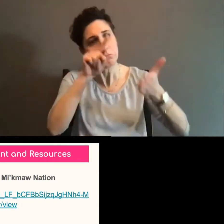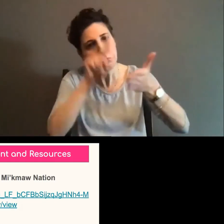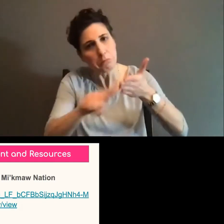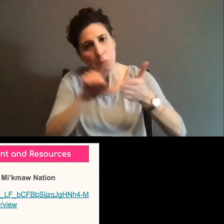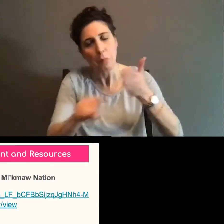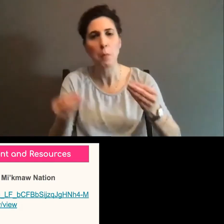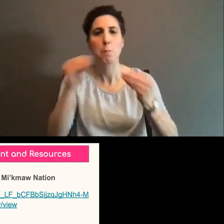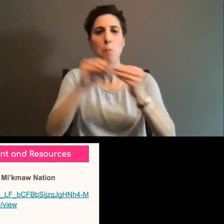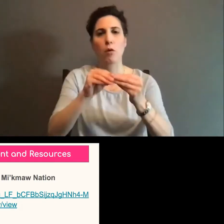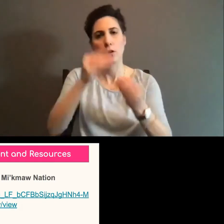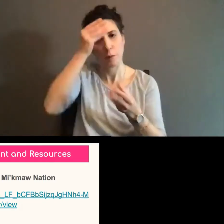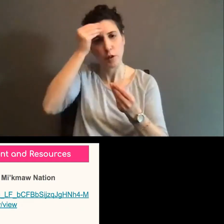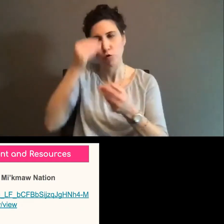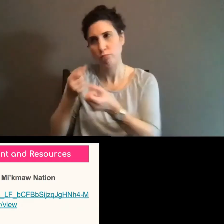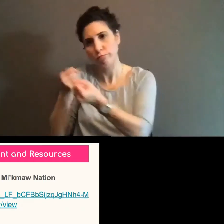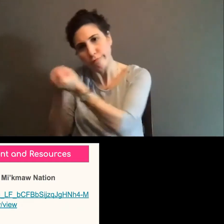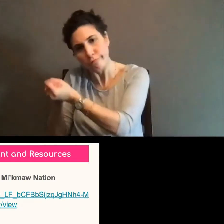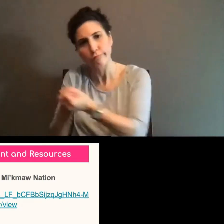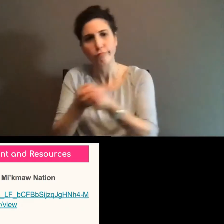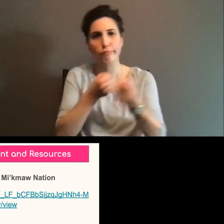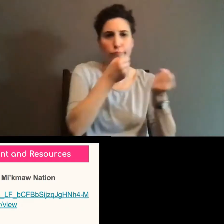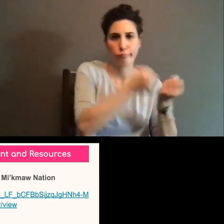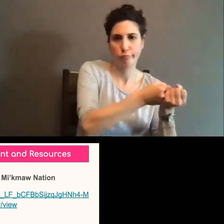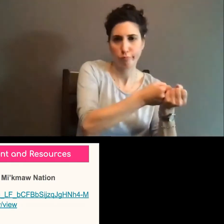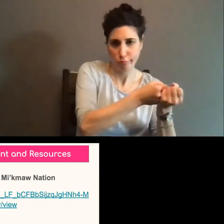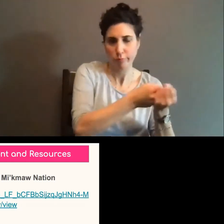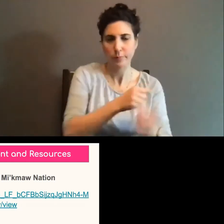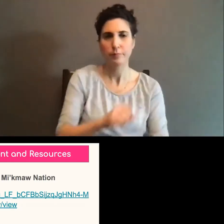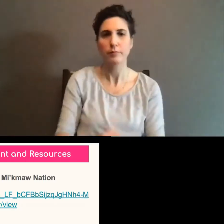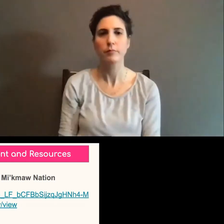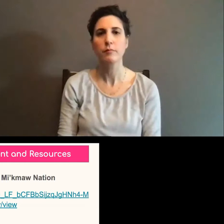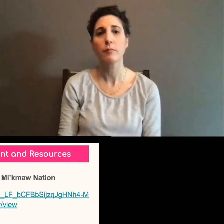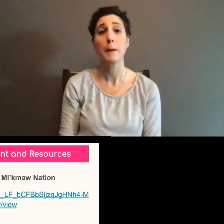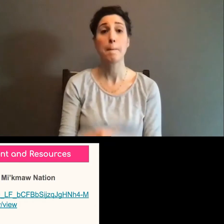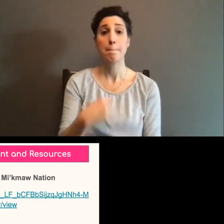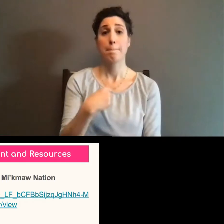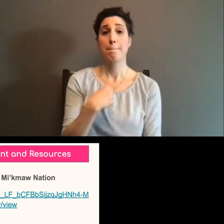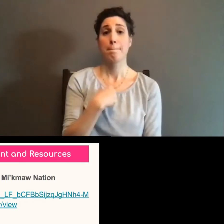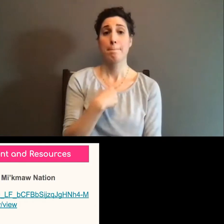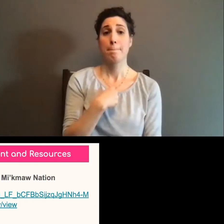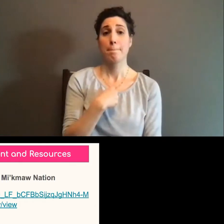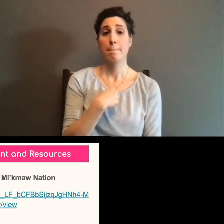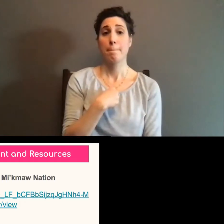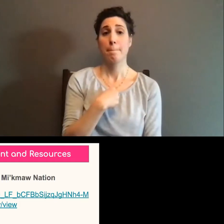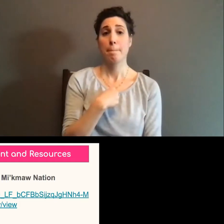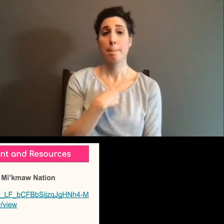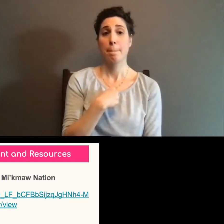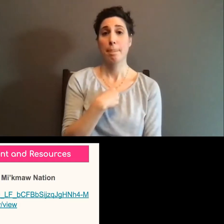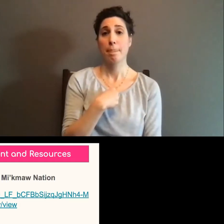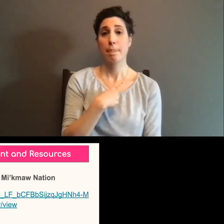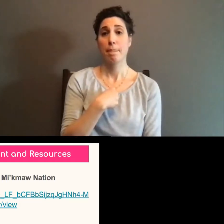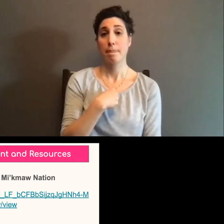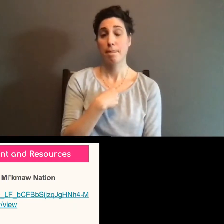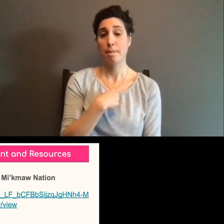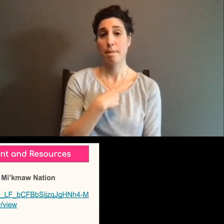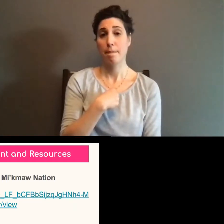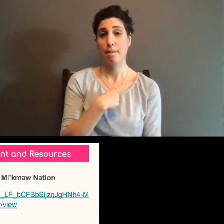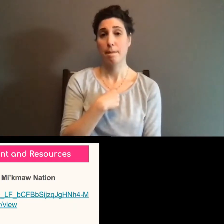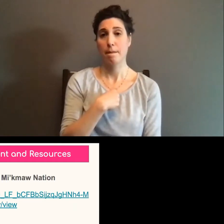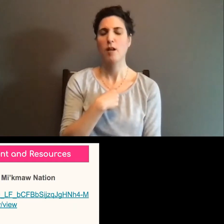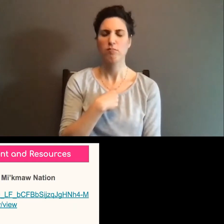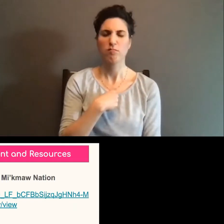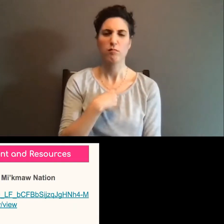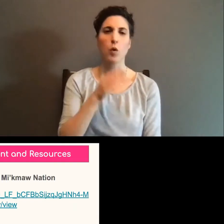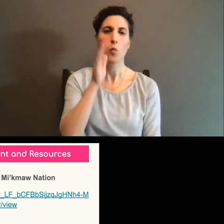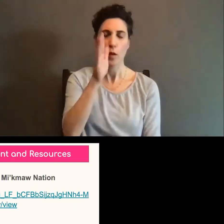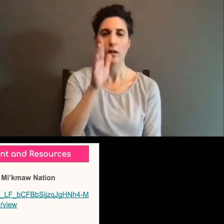there for you. And what I will do is we'll get the